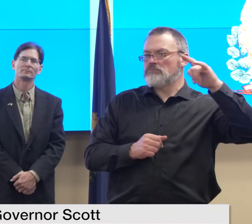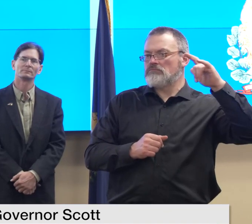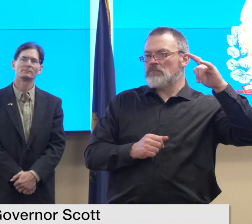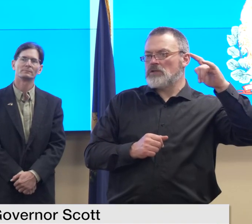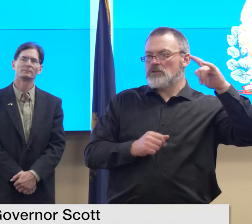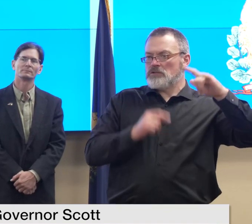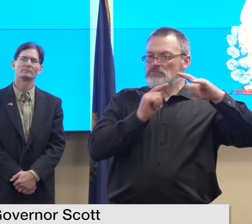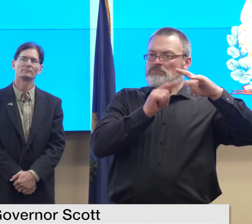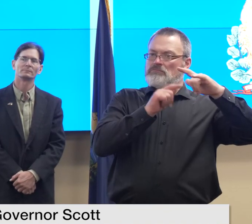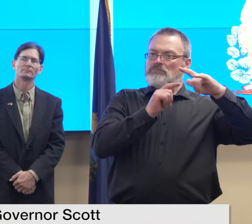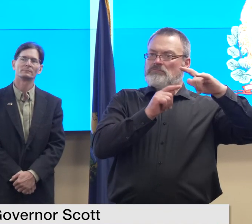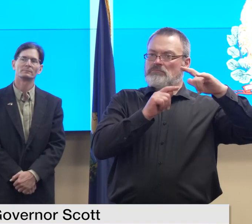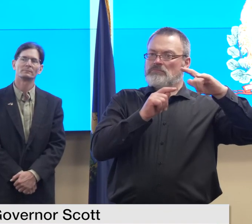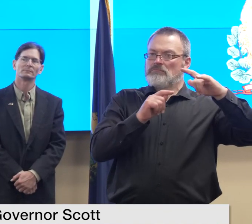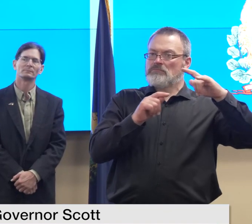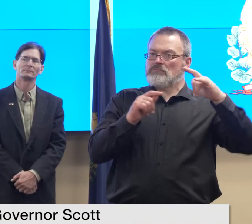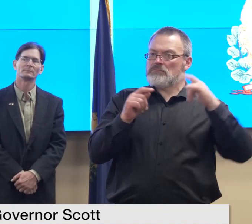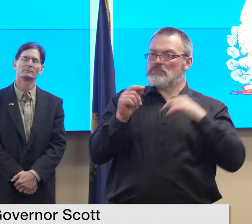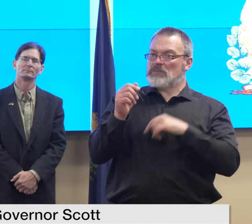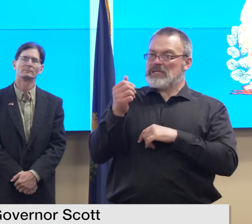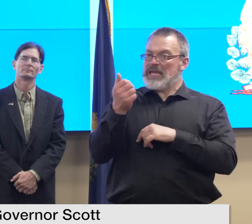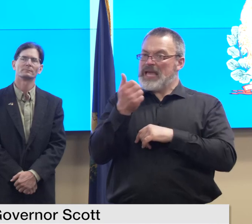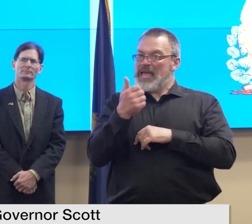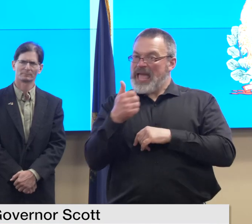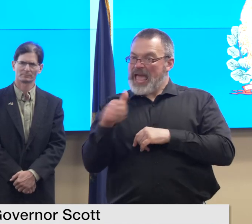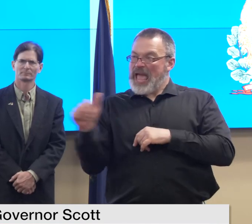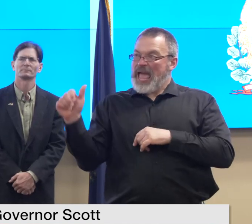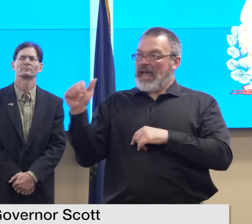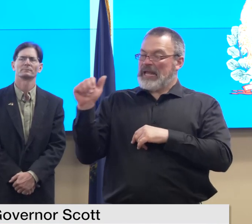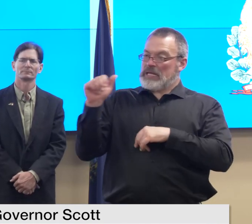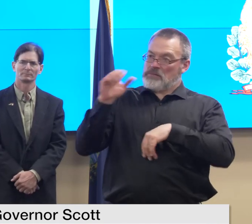or non-governmental impact from the i.t outage